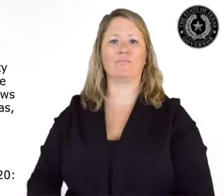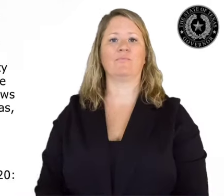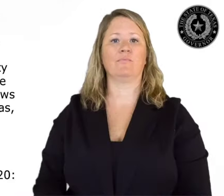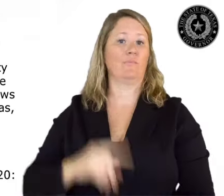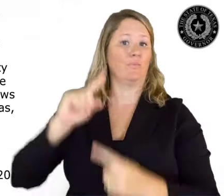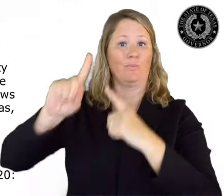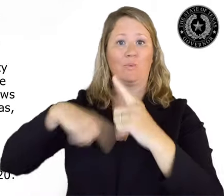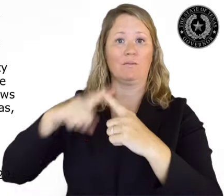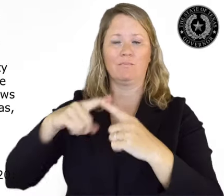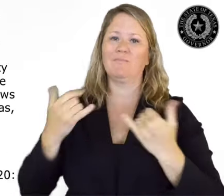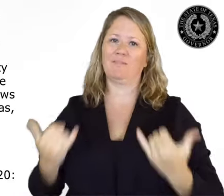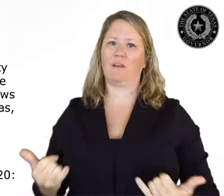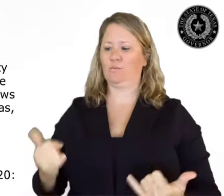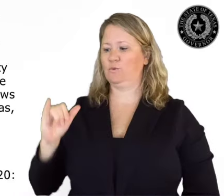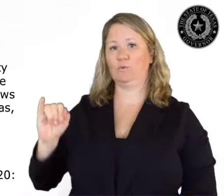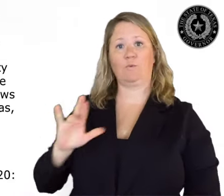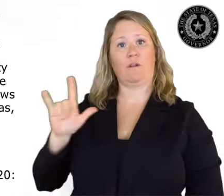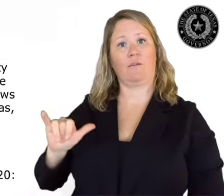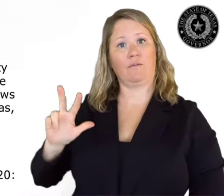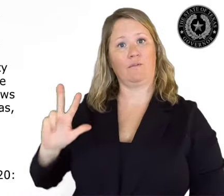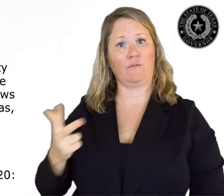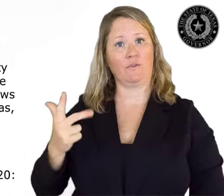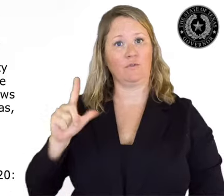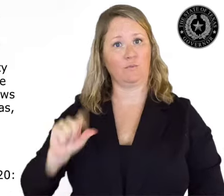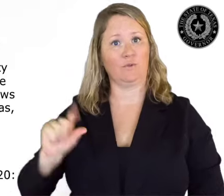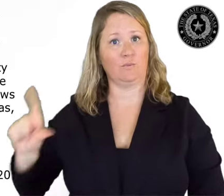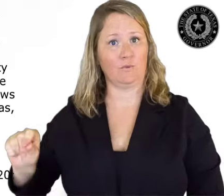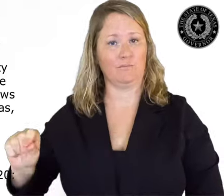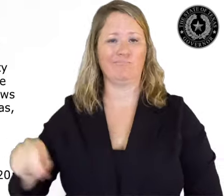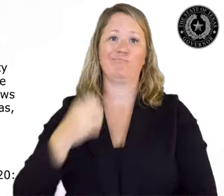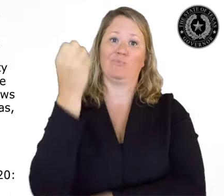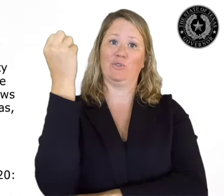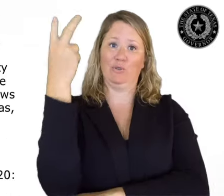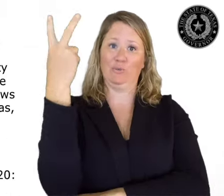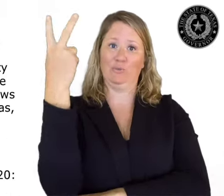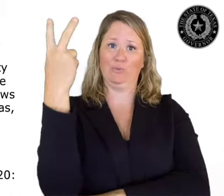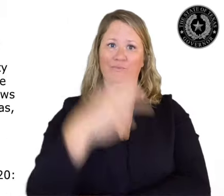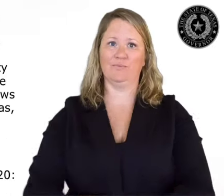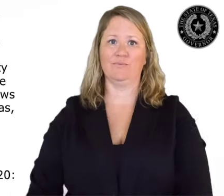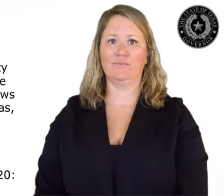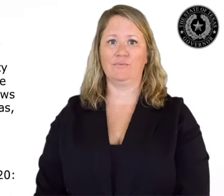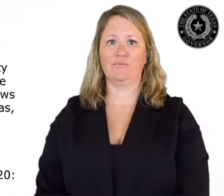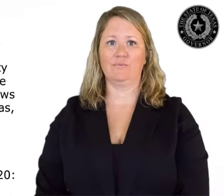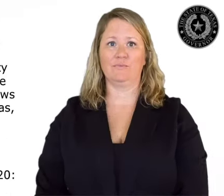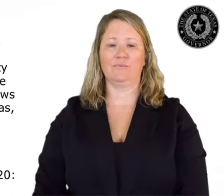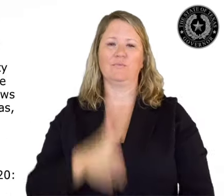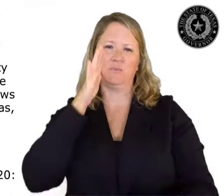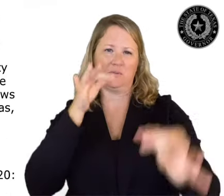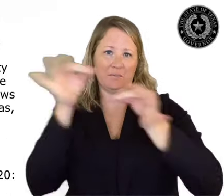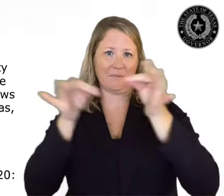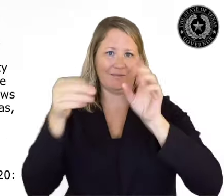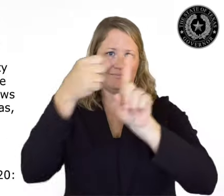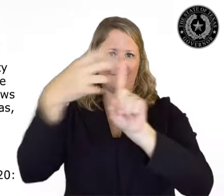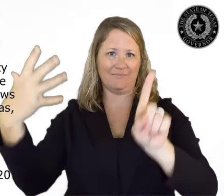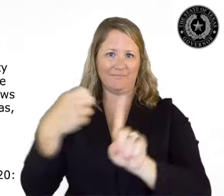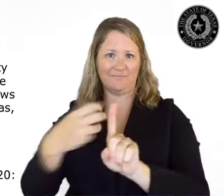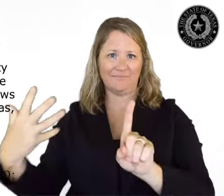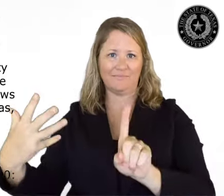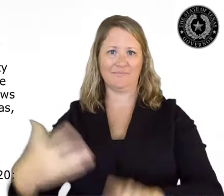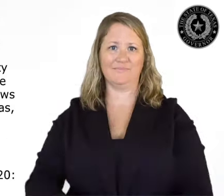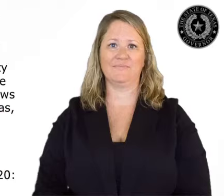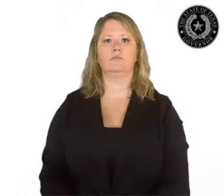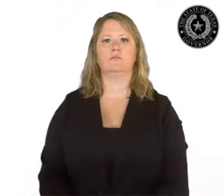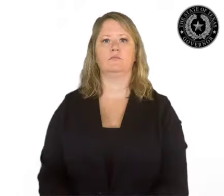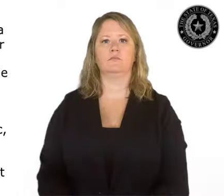do hereby order the following on a statewide basis, effective at 12.01pm on July 3, 2020.